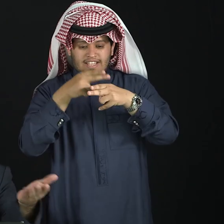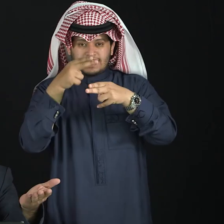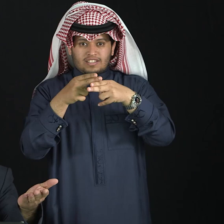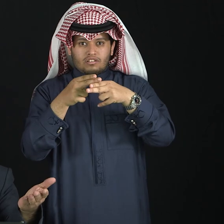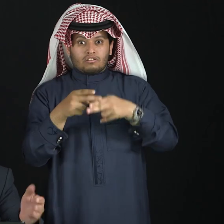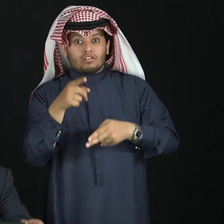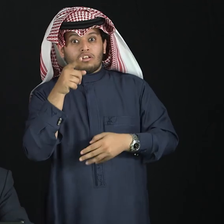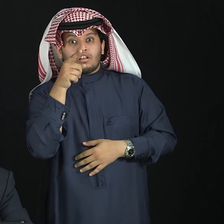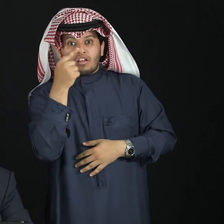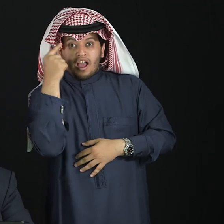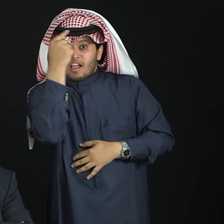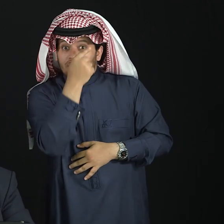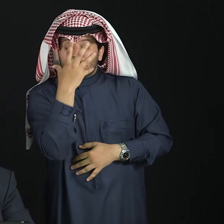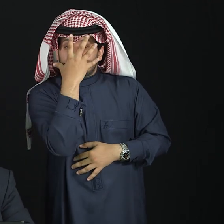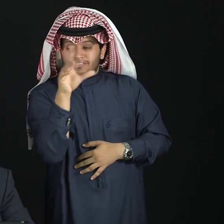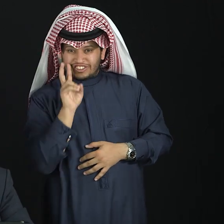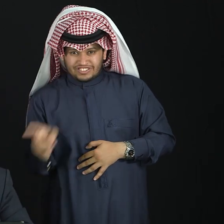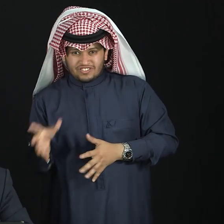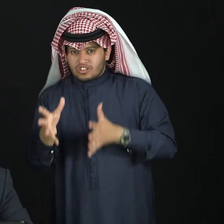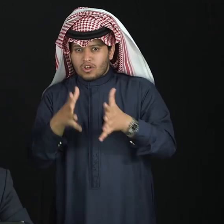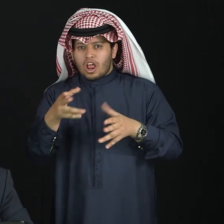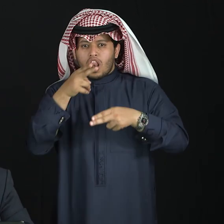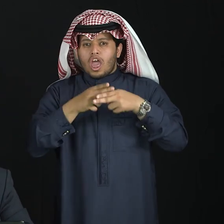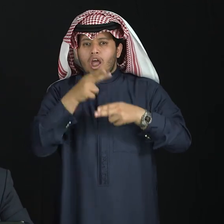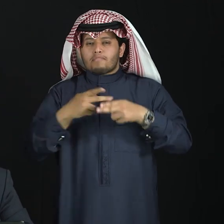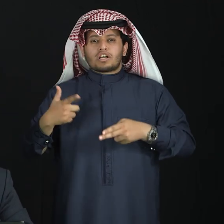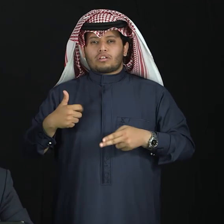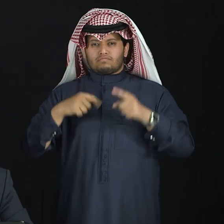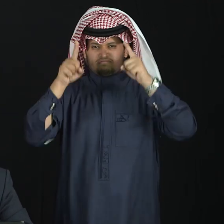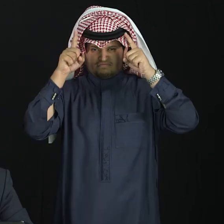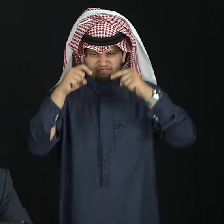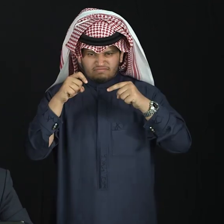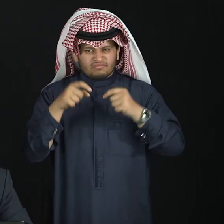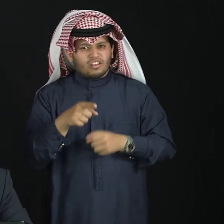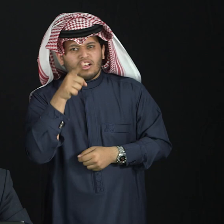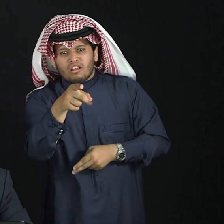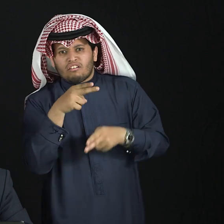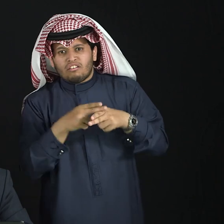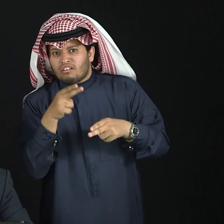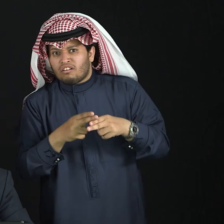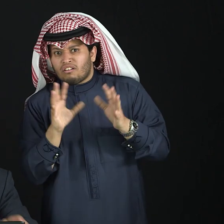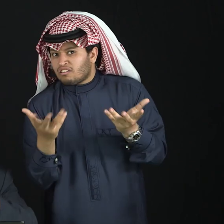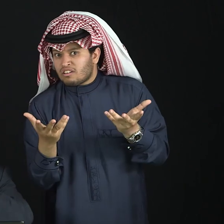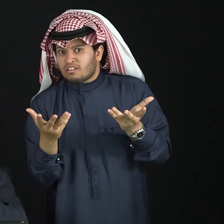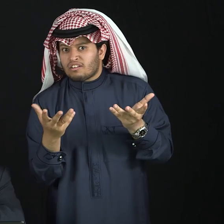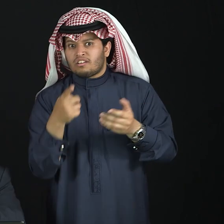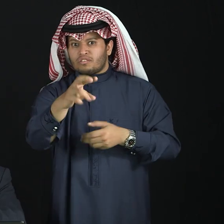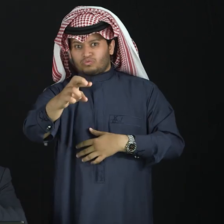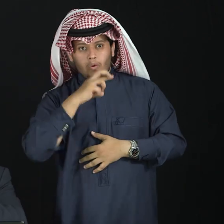what? The eyebrows are going to go down when we just ask for information. WHO questions.